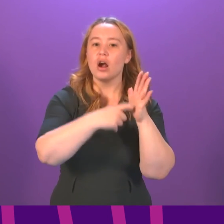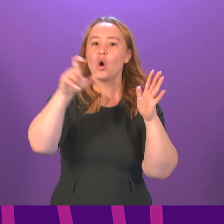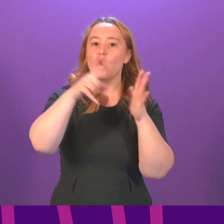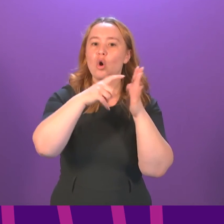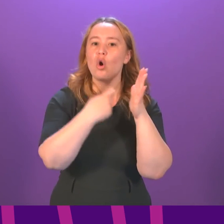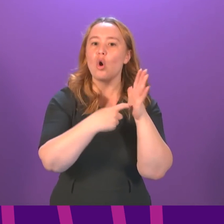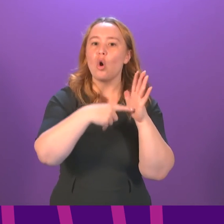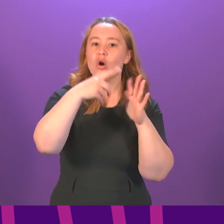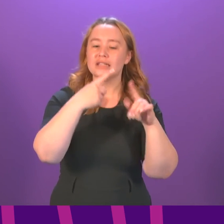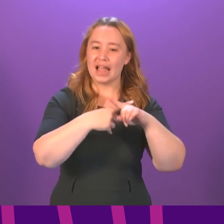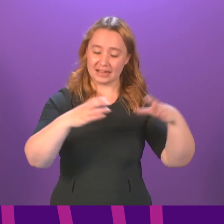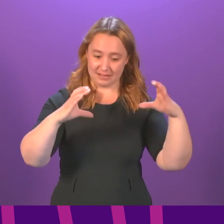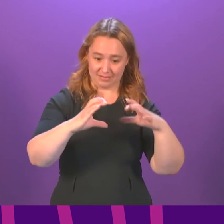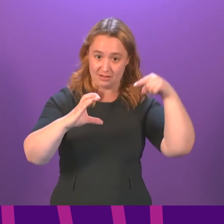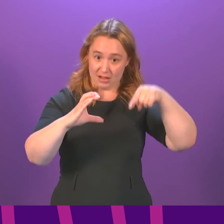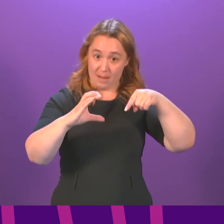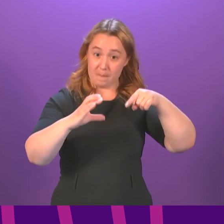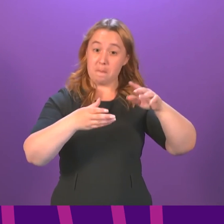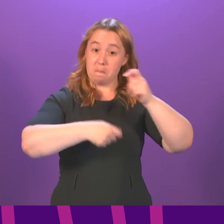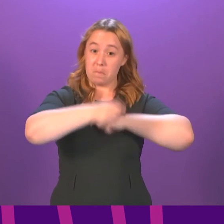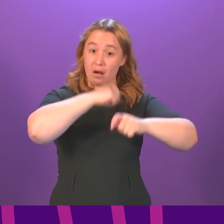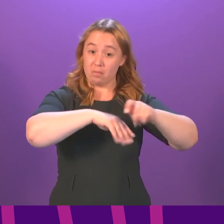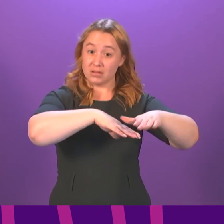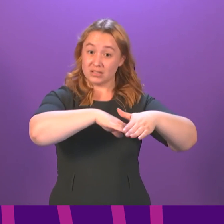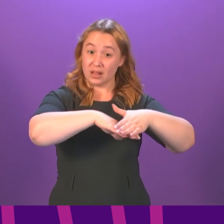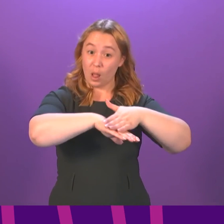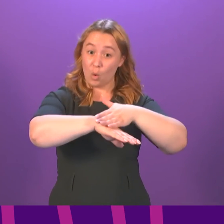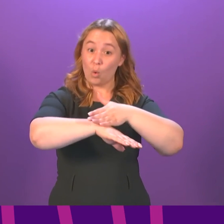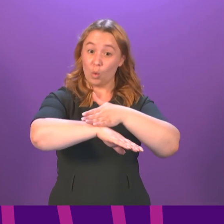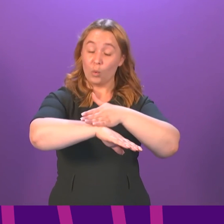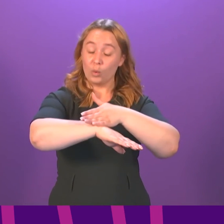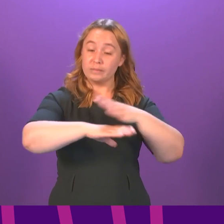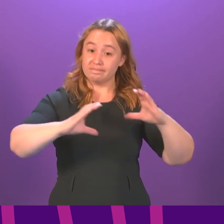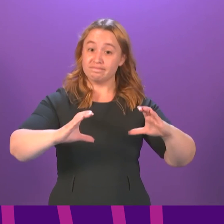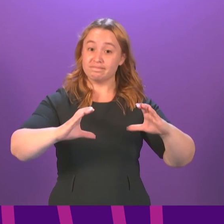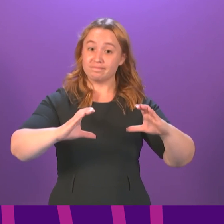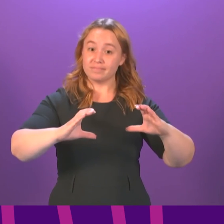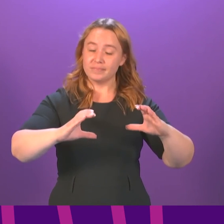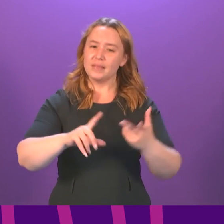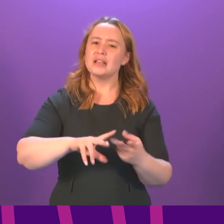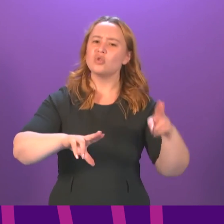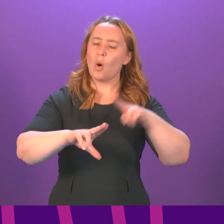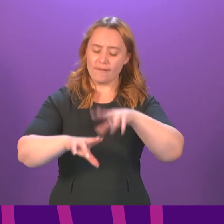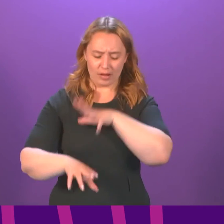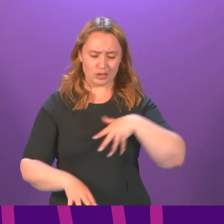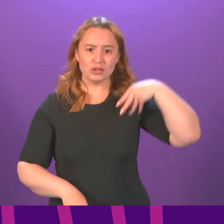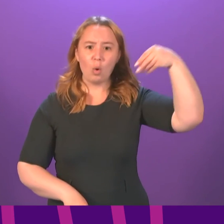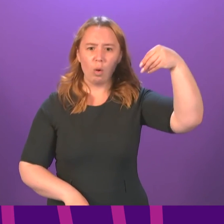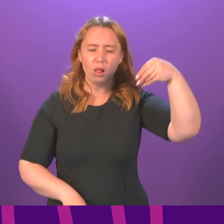experiences slowing down. How do you know if your soul is weary?